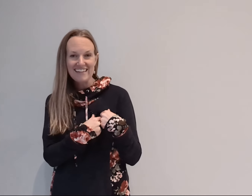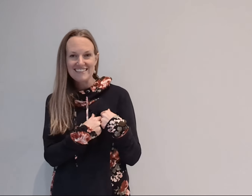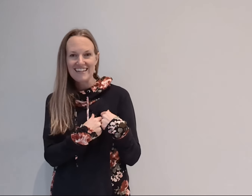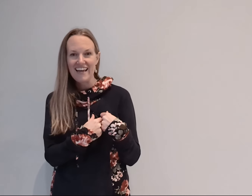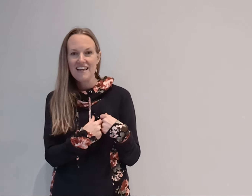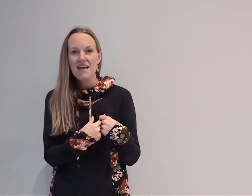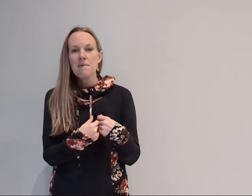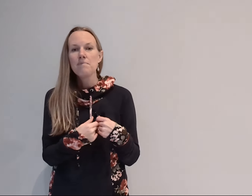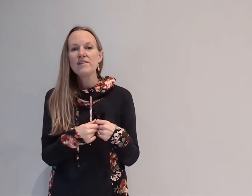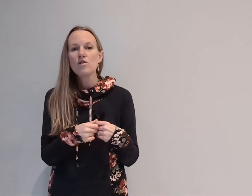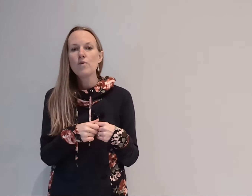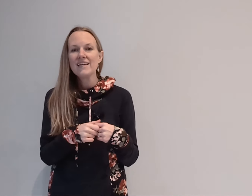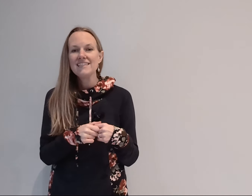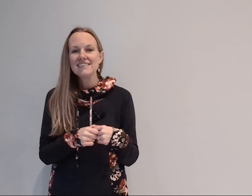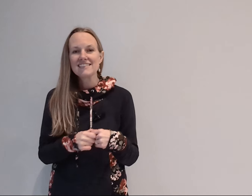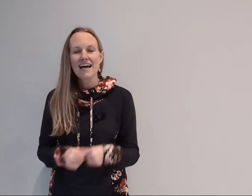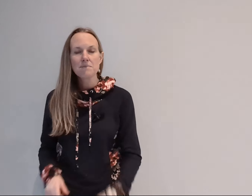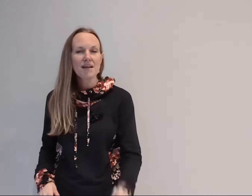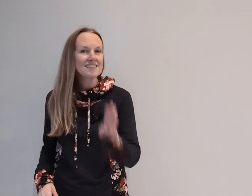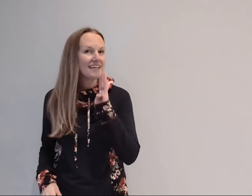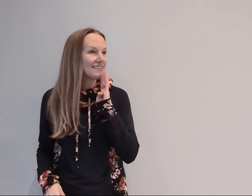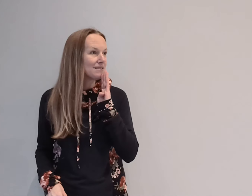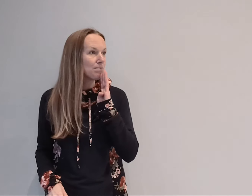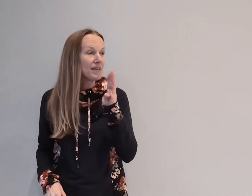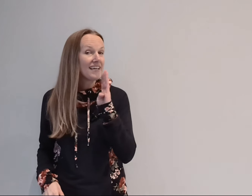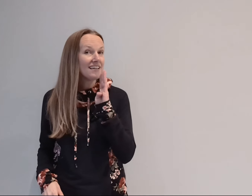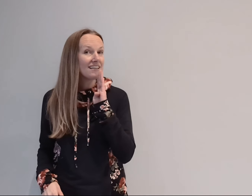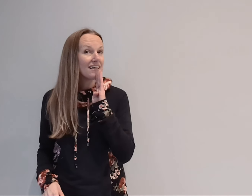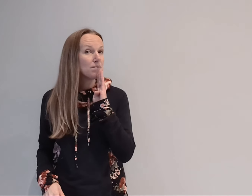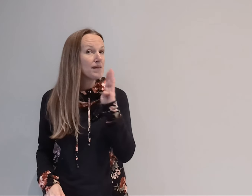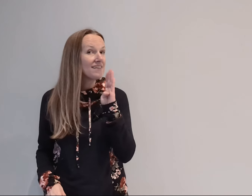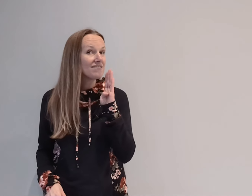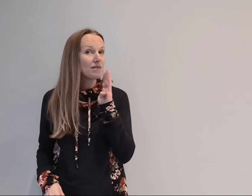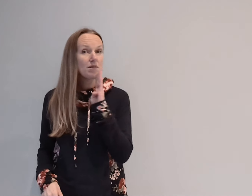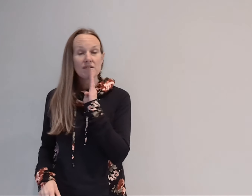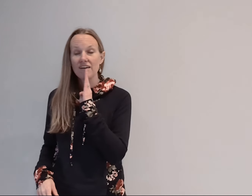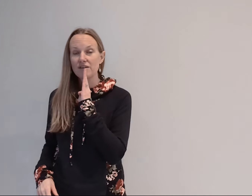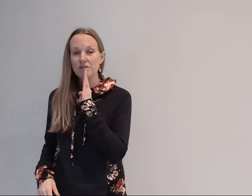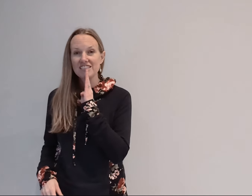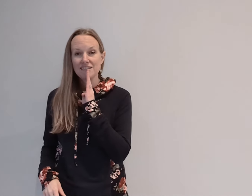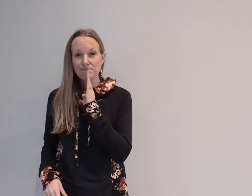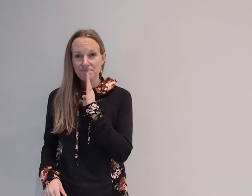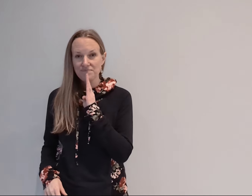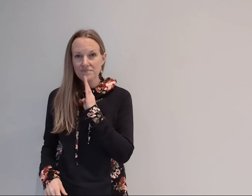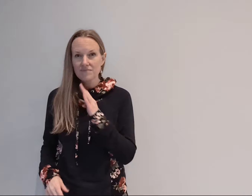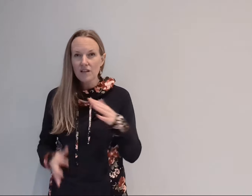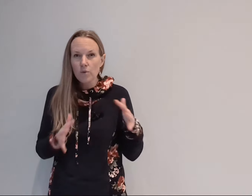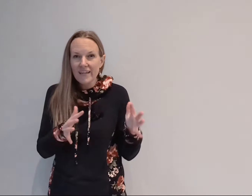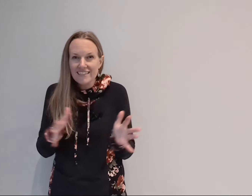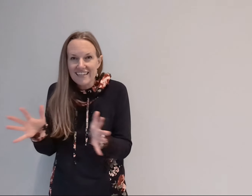yesterday be the wind inside my sails b the letter b from the uh from your chin wind is